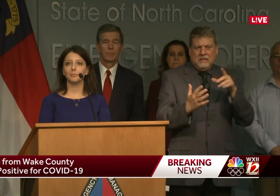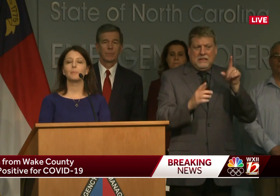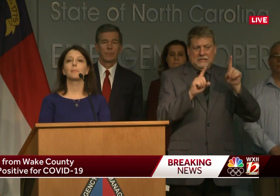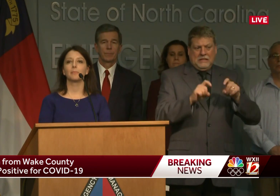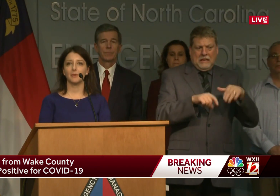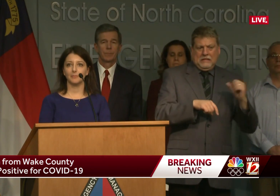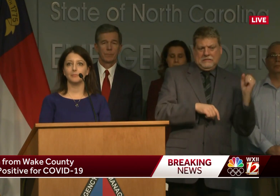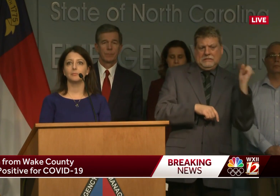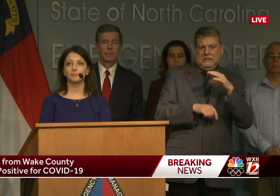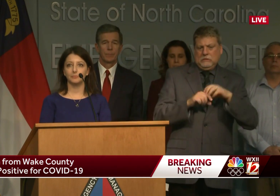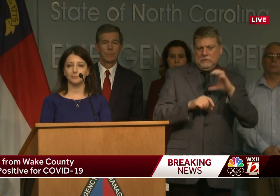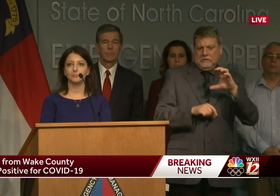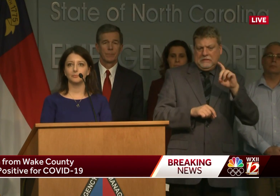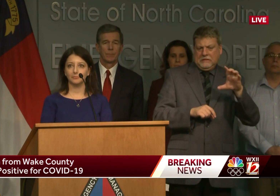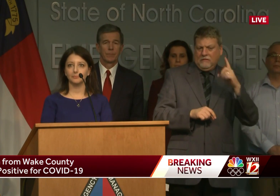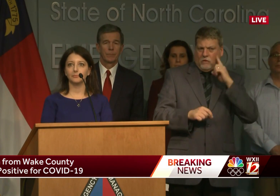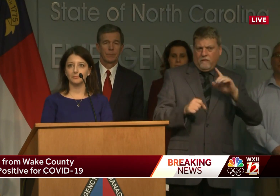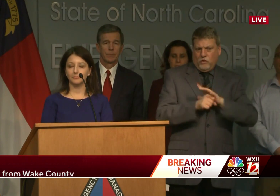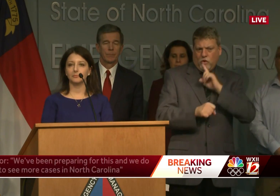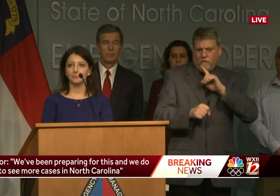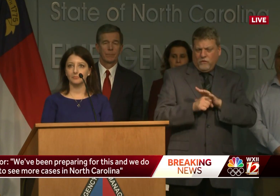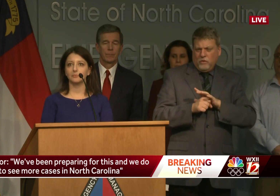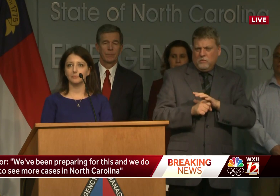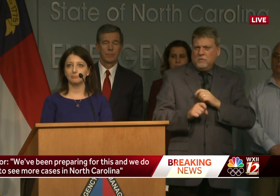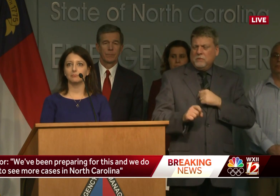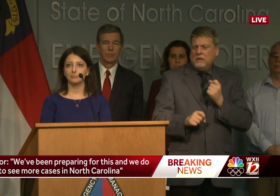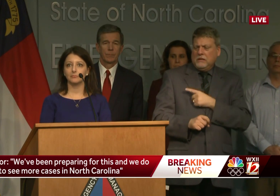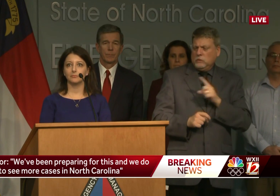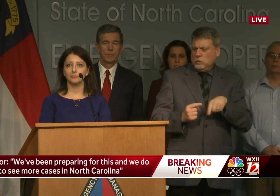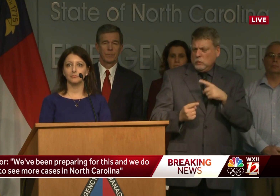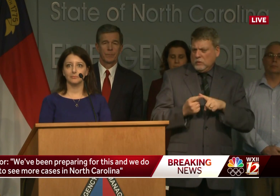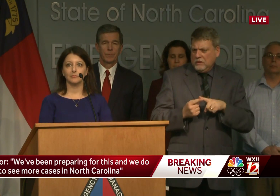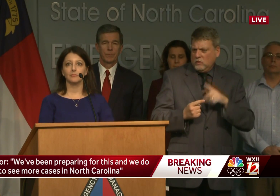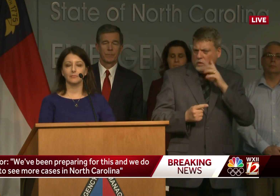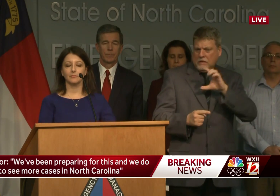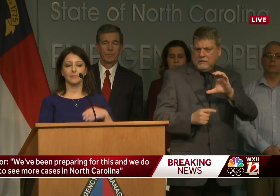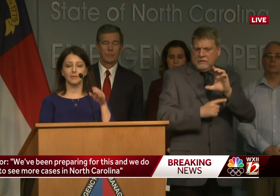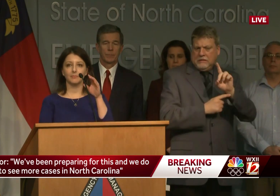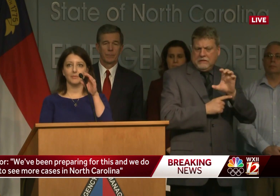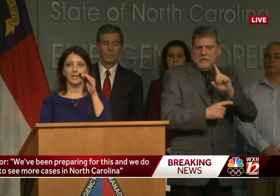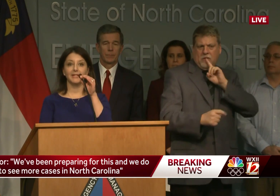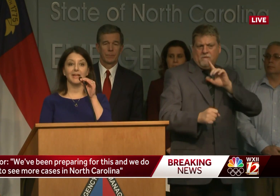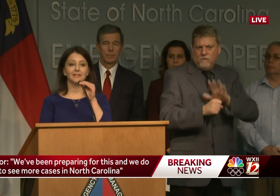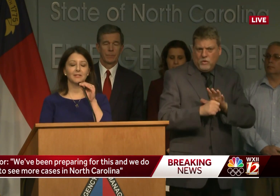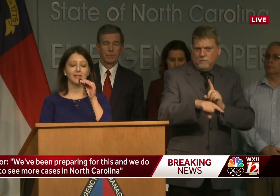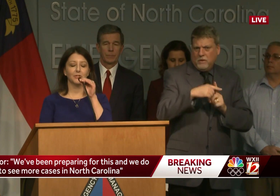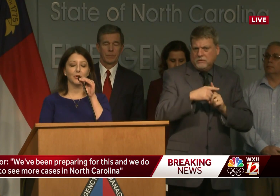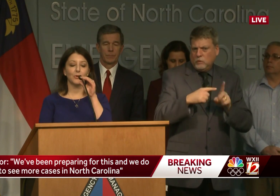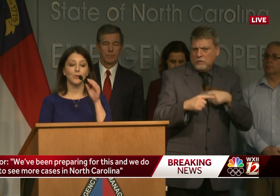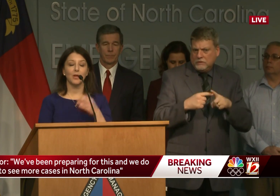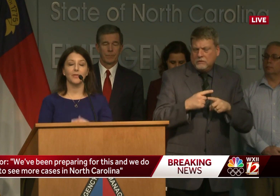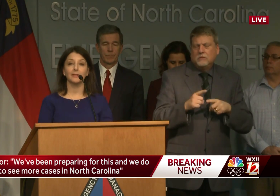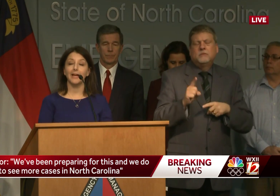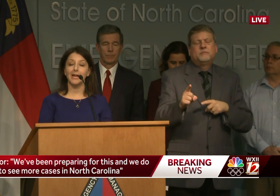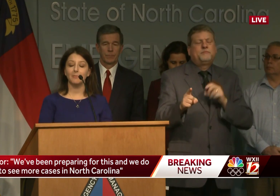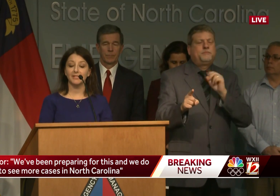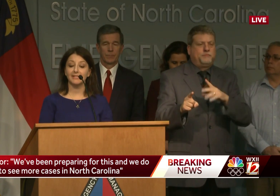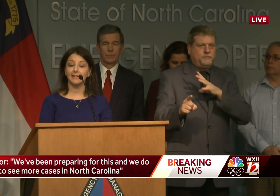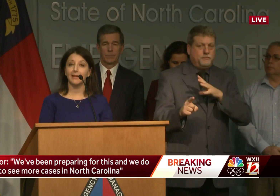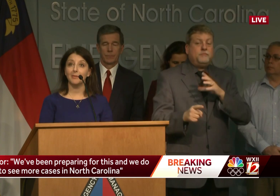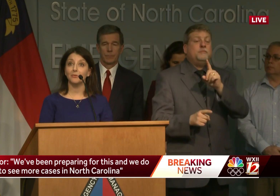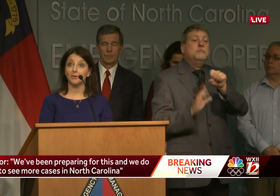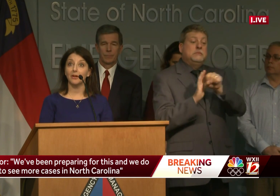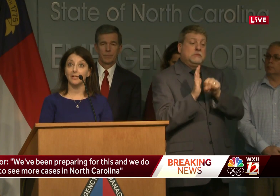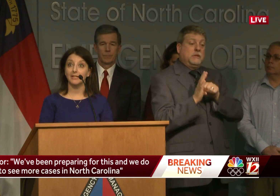for further testing and confirmation. Do you have a timetable on when you might hear back or what that might look like? Yes. So the lab,